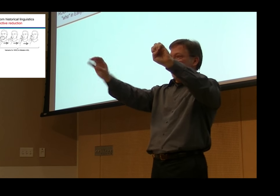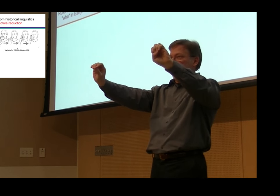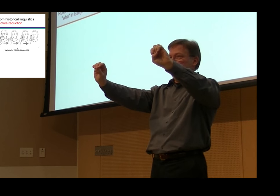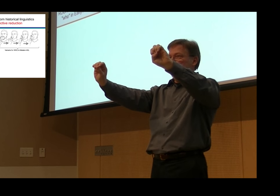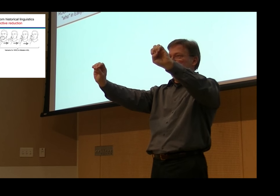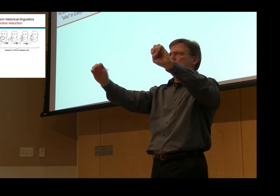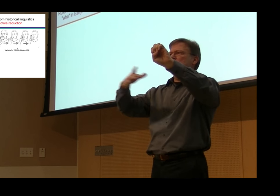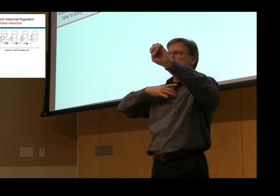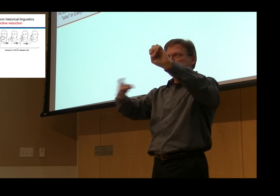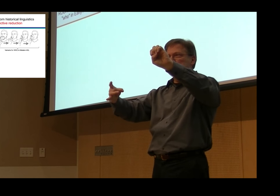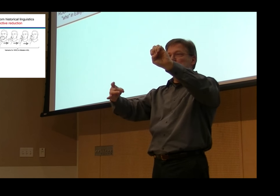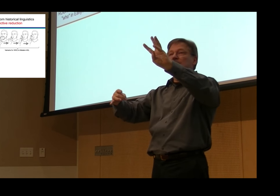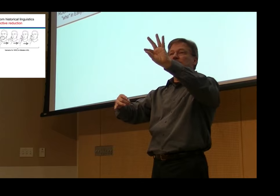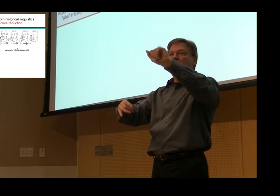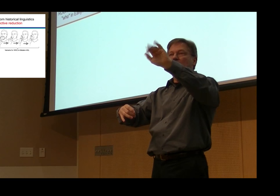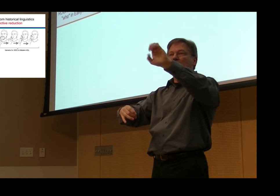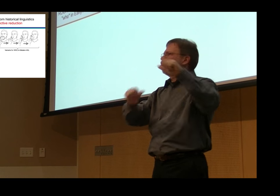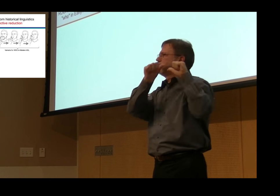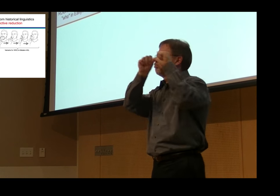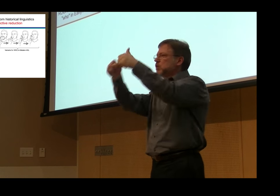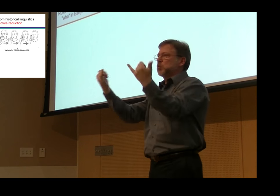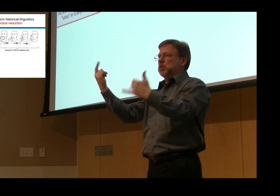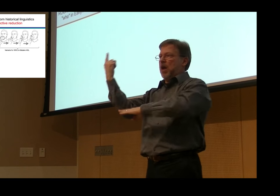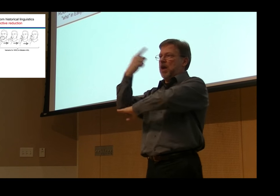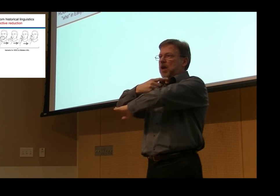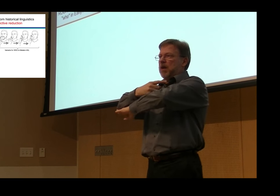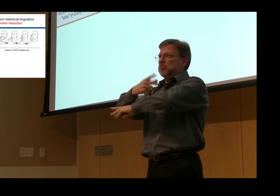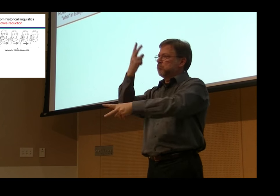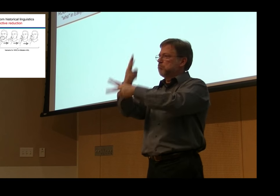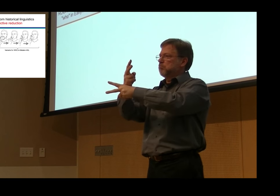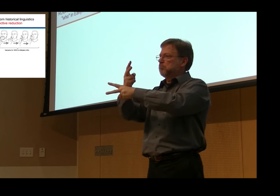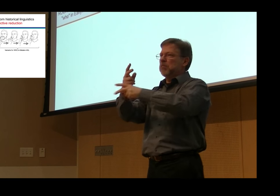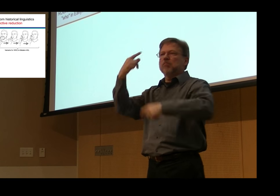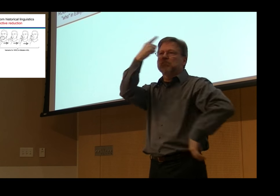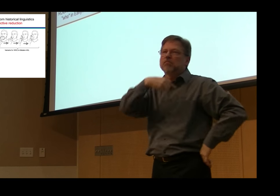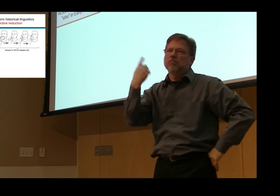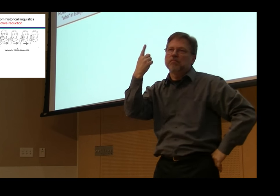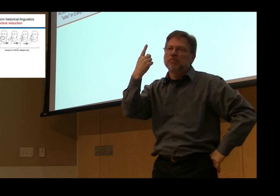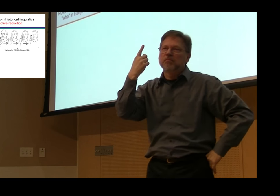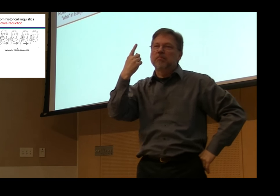conclusion that you had two concurrent forms at that time using the same